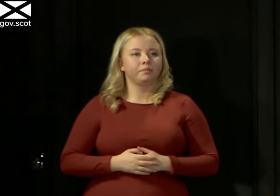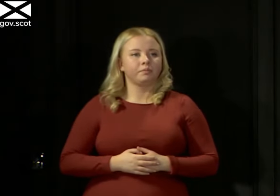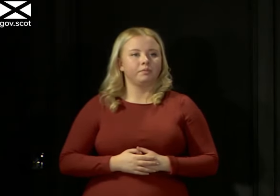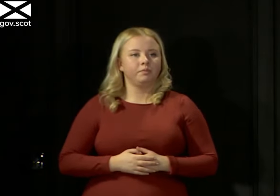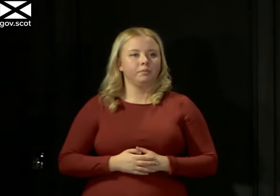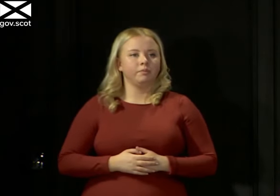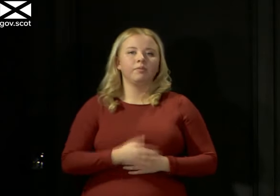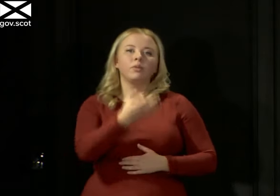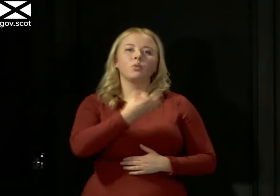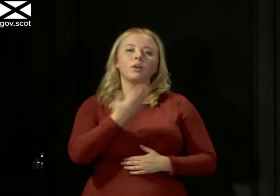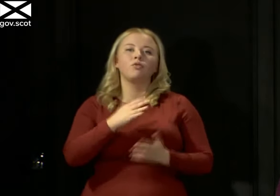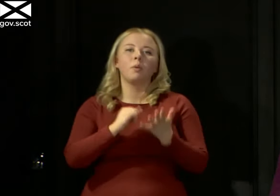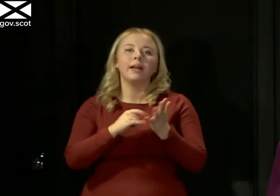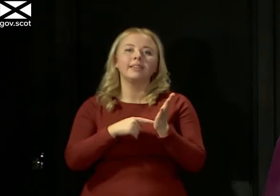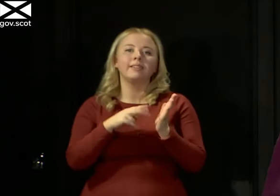Louise Scott from STV.